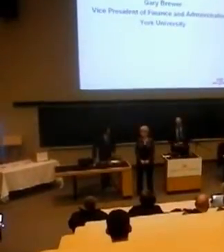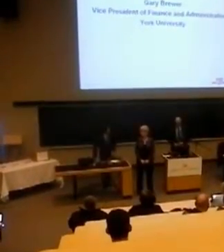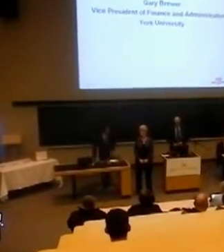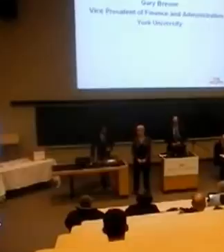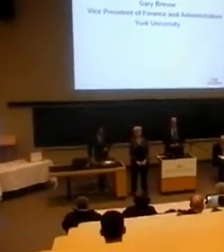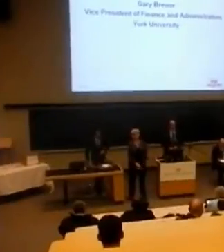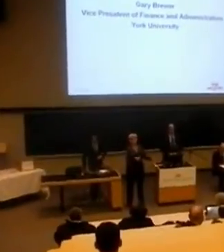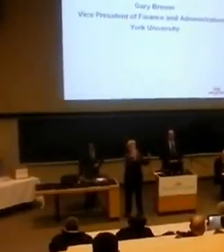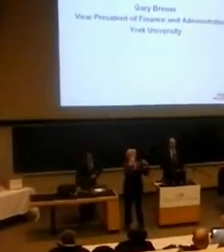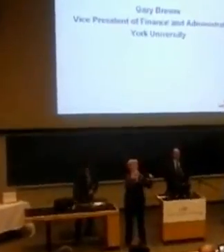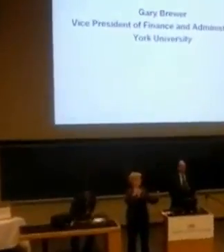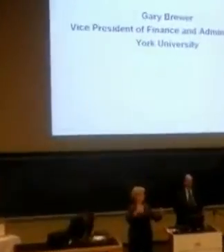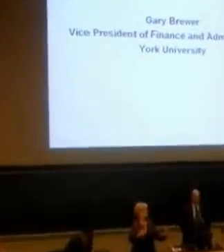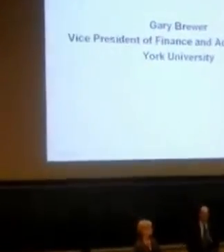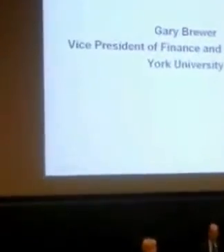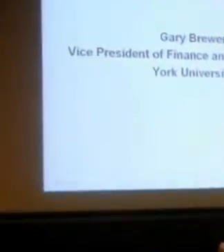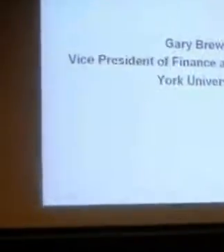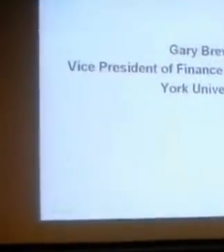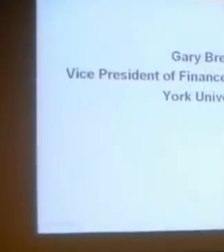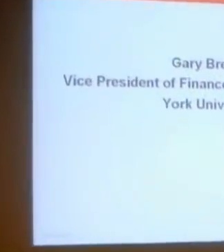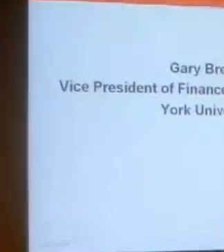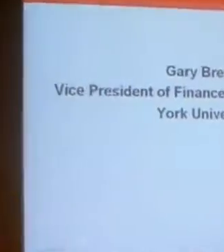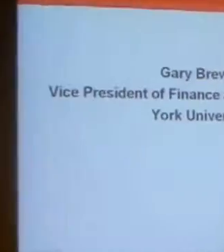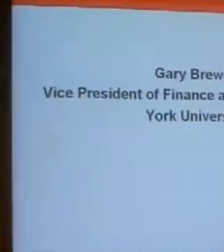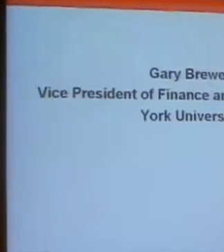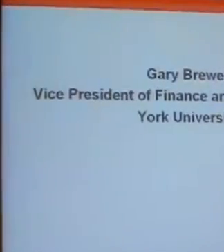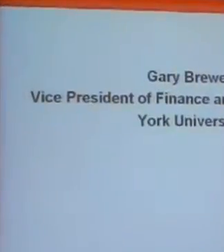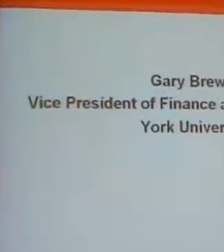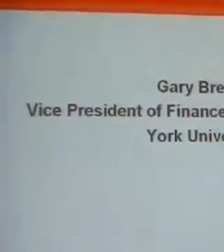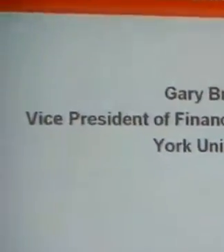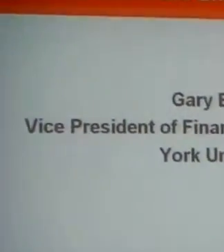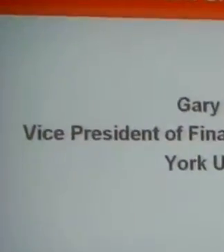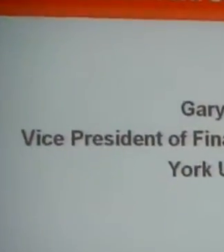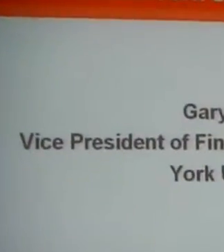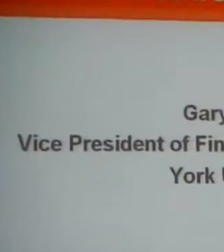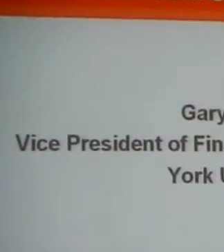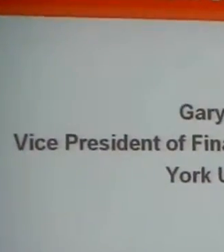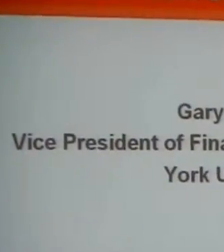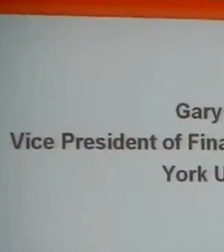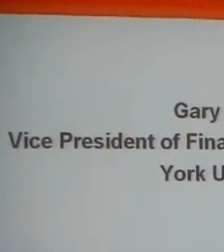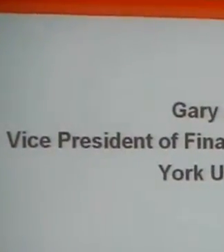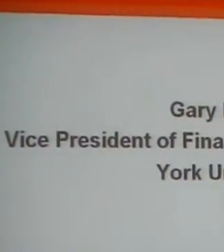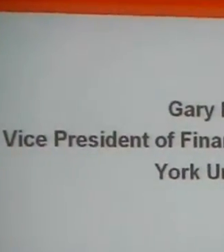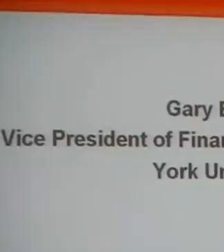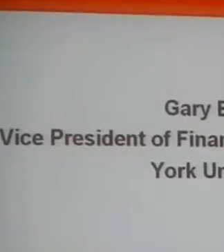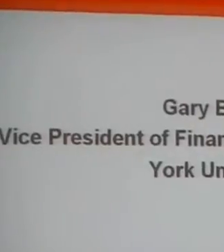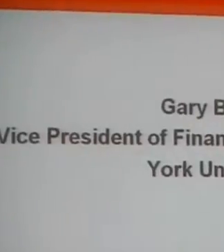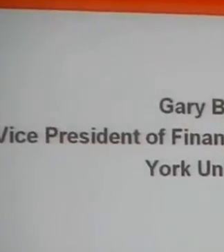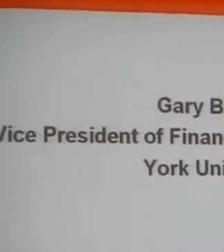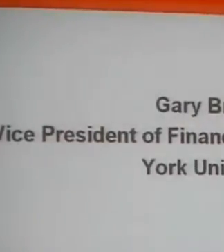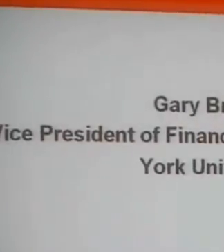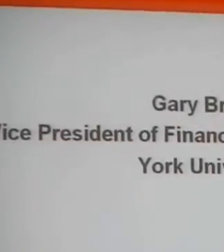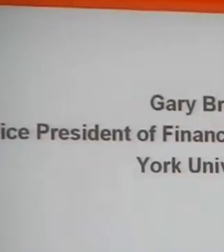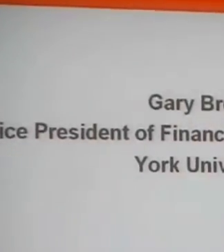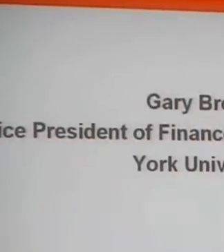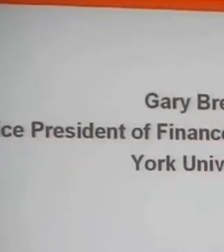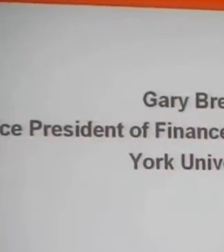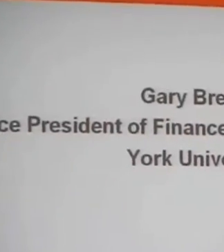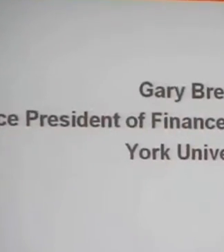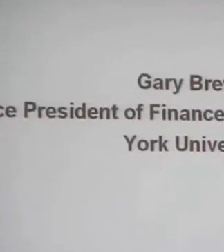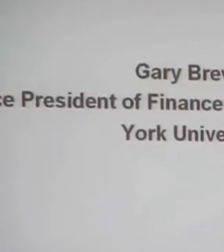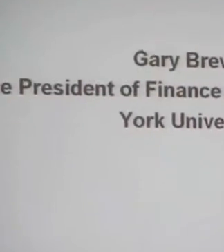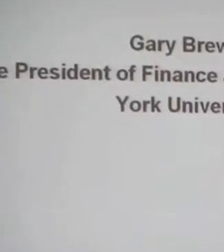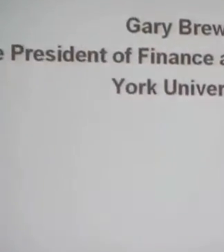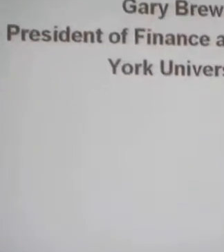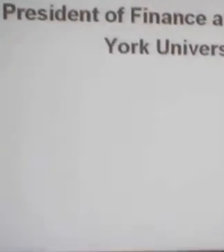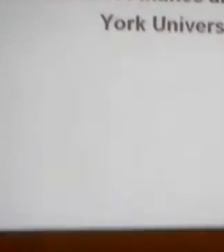Thanks Dan, and it's certainly my pleasure on behalf of York University to welcome all of you to this